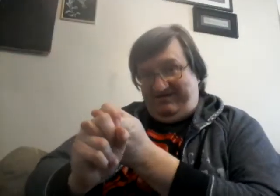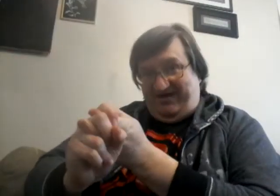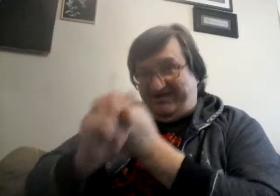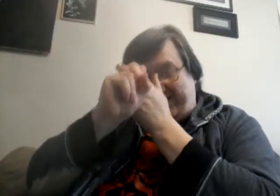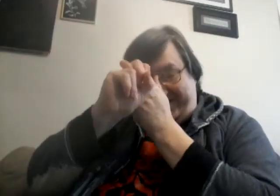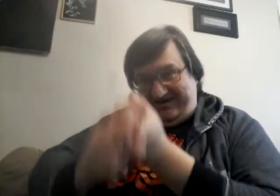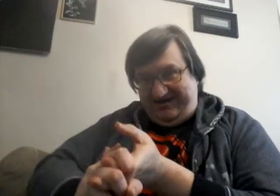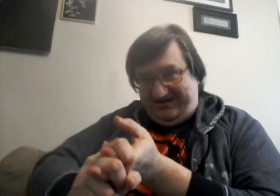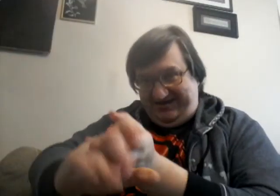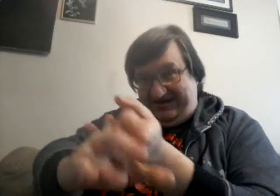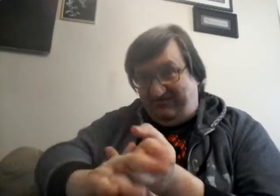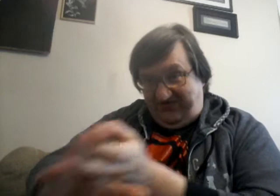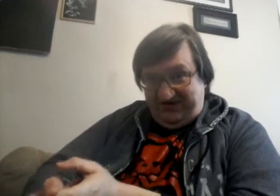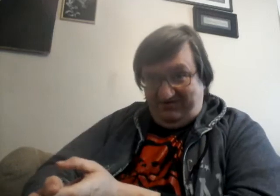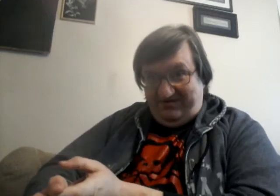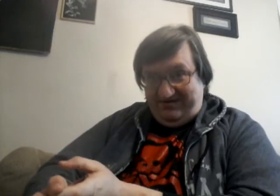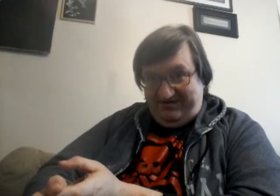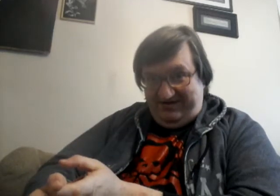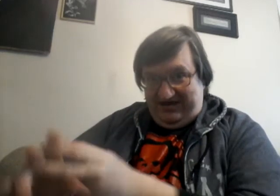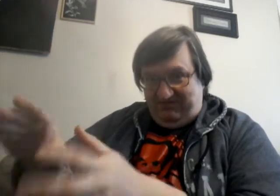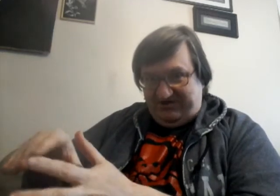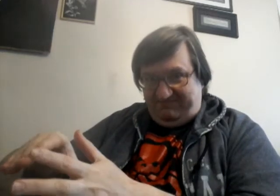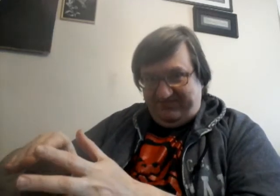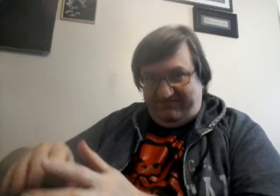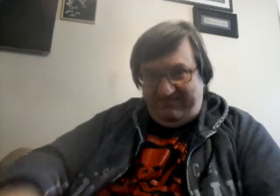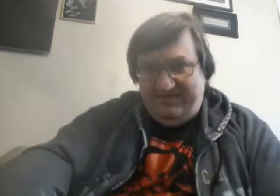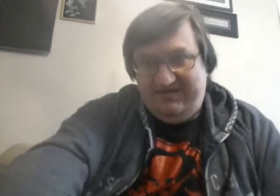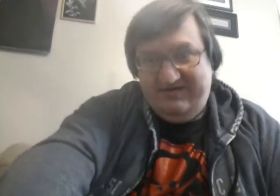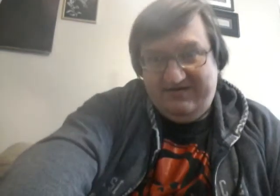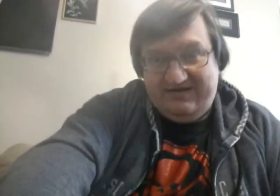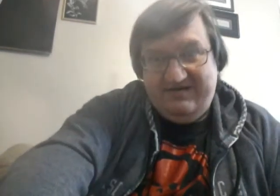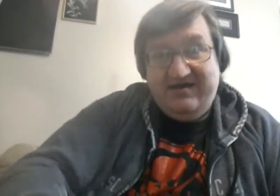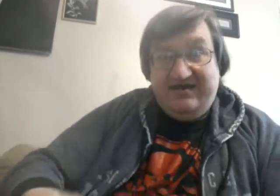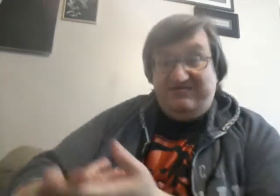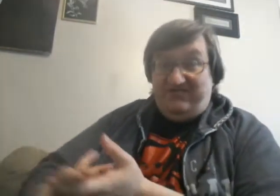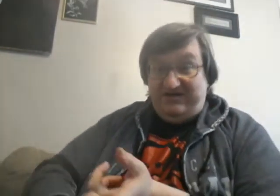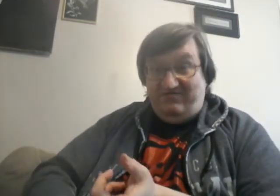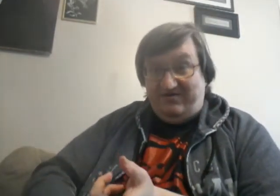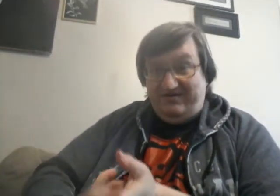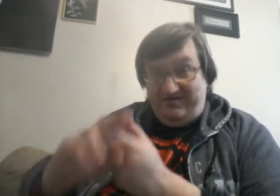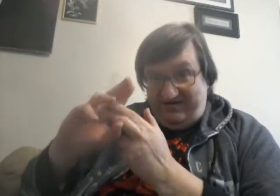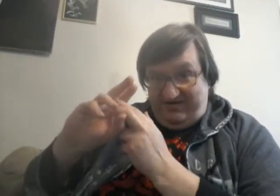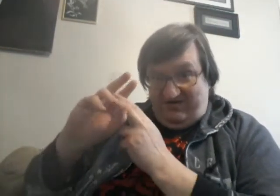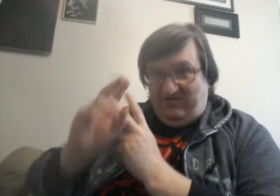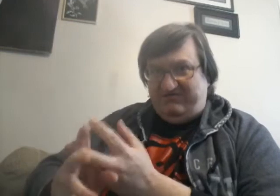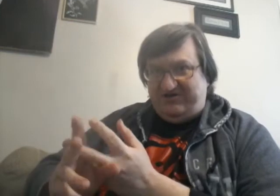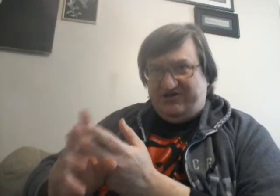My thinking is, in Infinity War, when... In Infinity War, when she